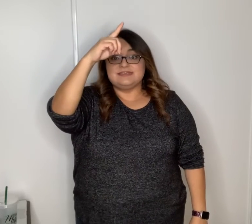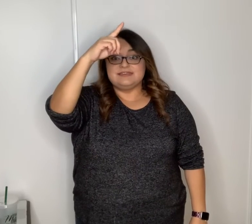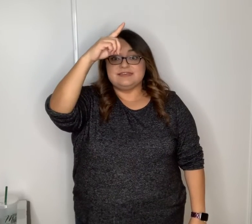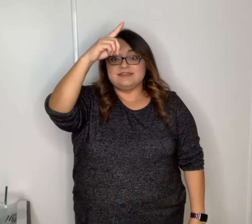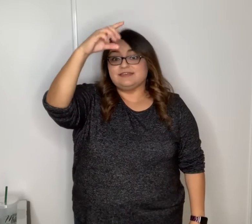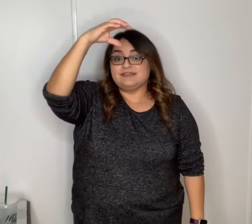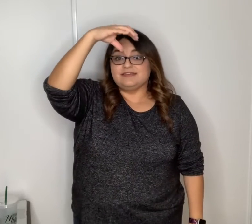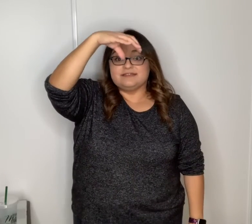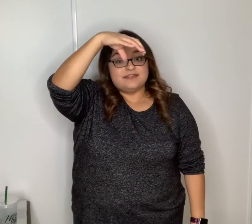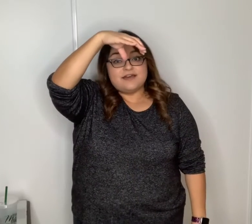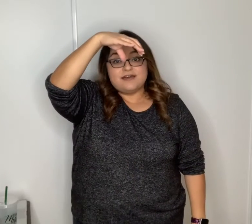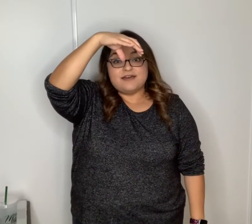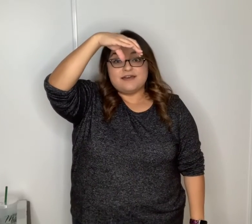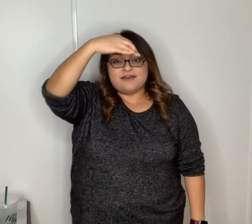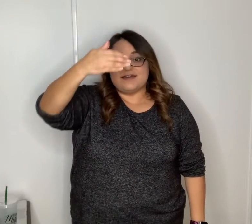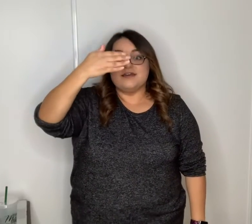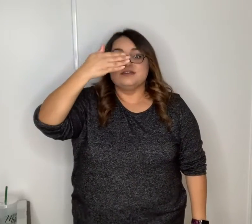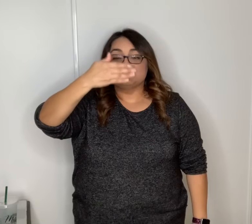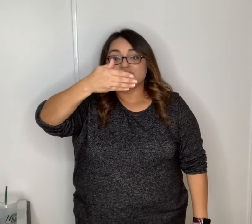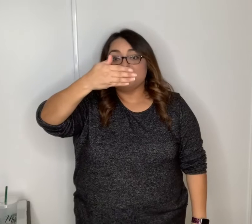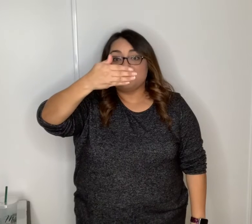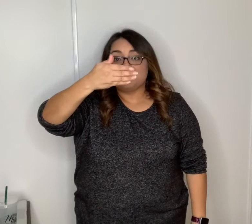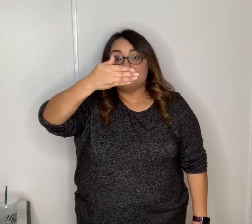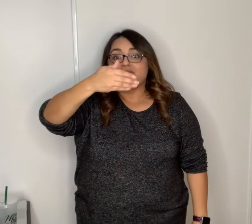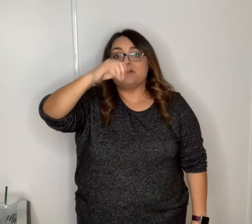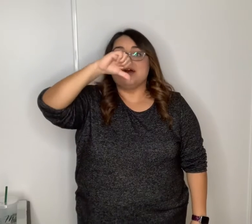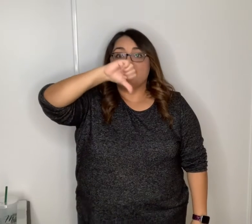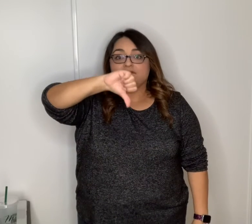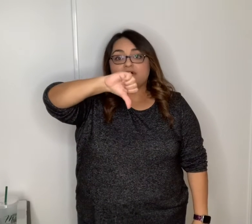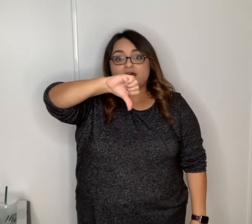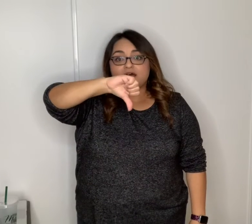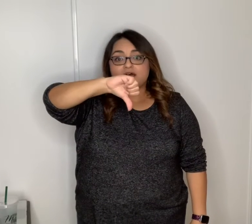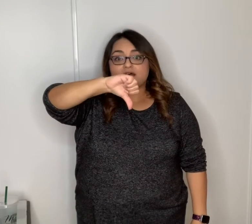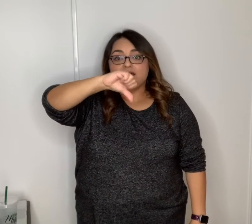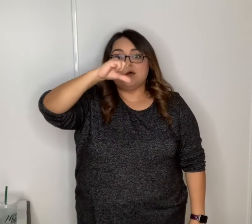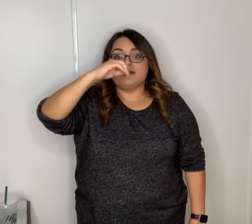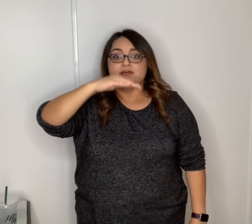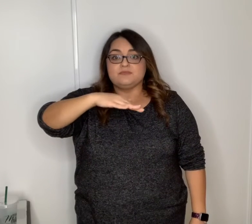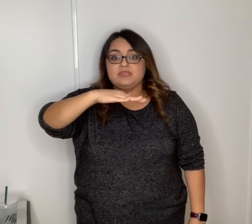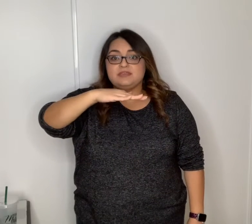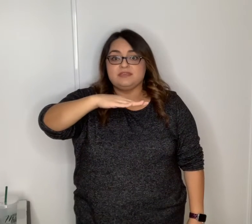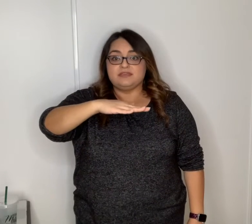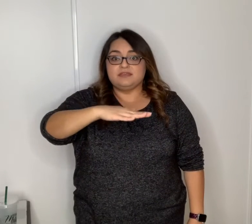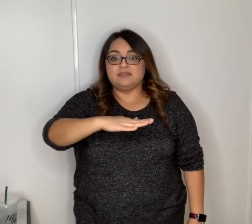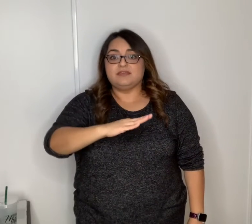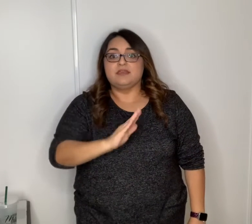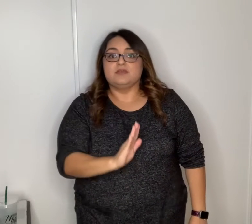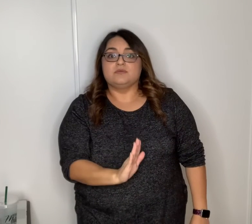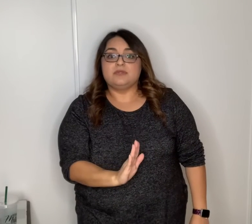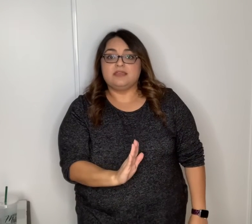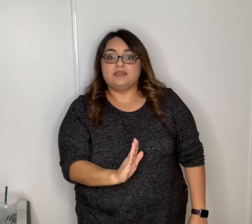la so la mi re